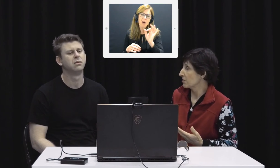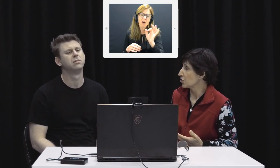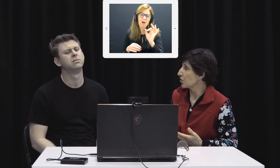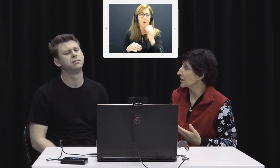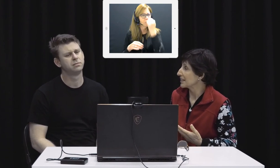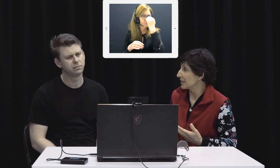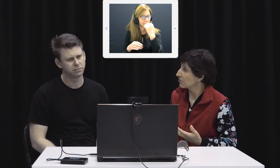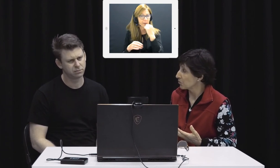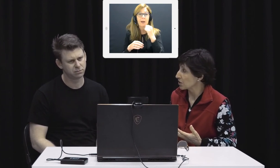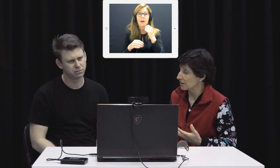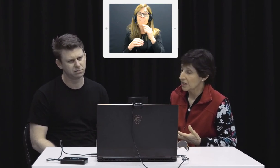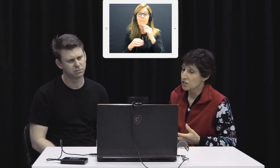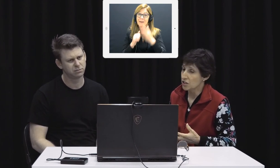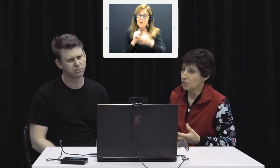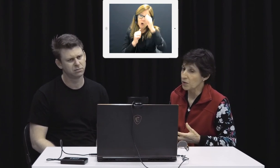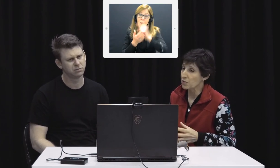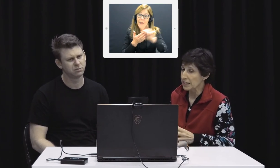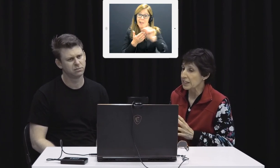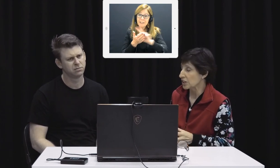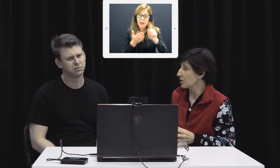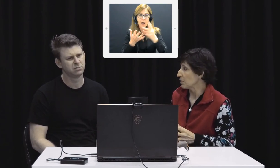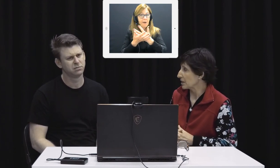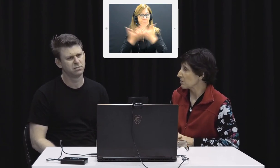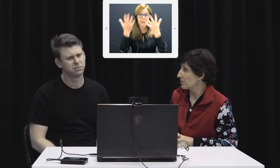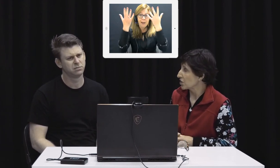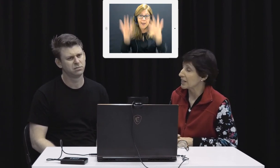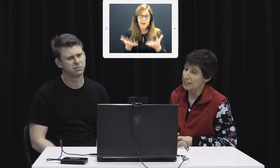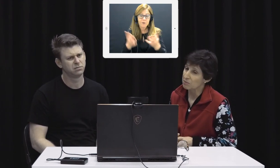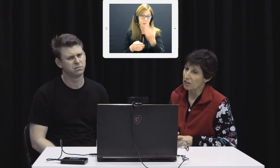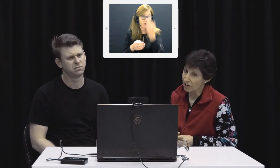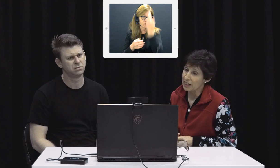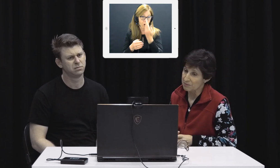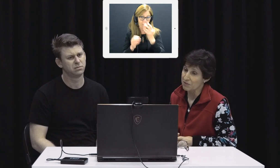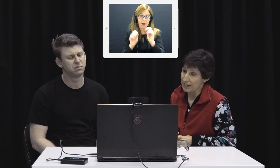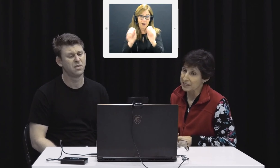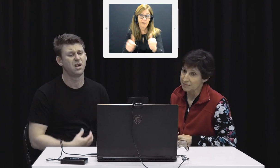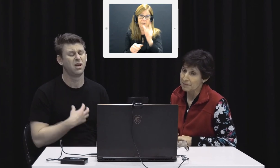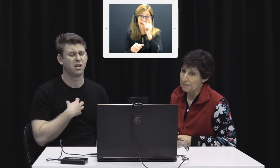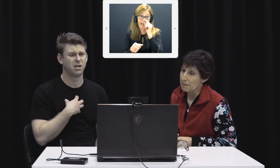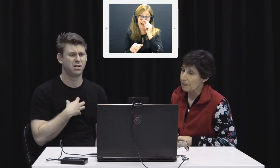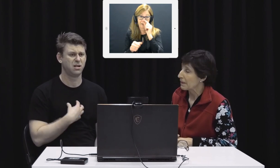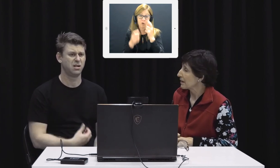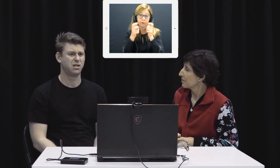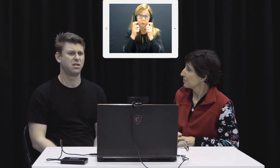to a more serious stroke in the future. So, you really need to keep your observation a little bit longer, I'm afraid.